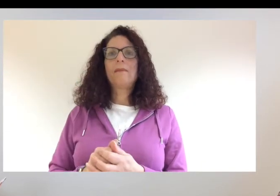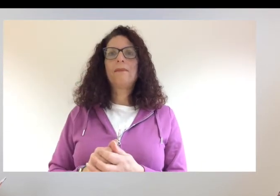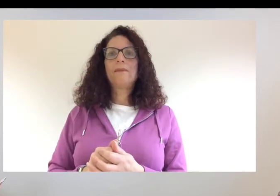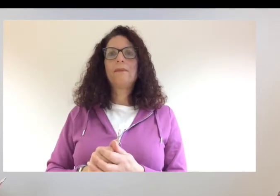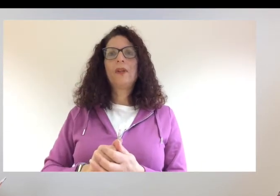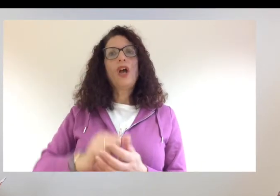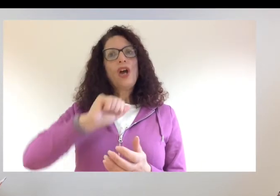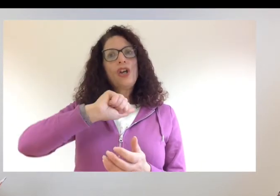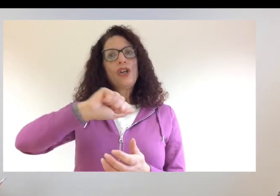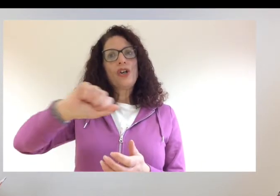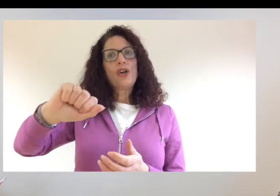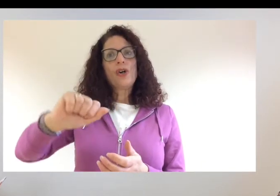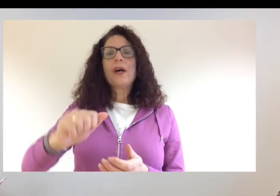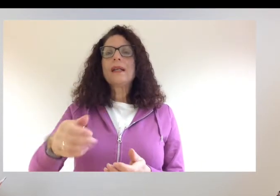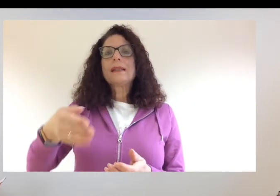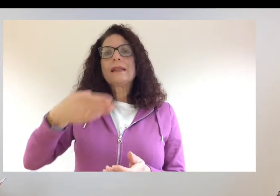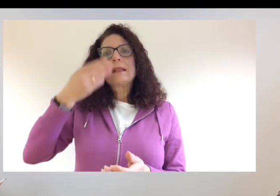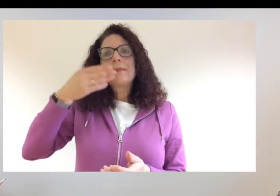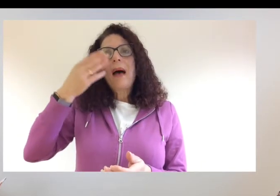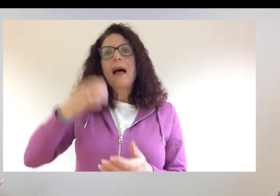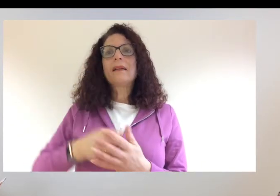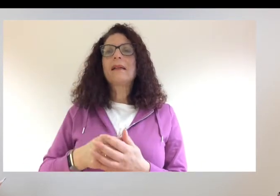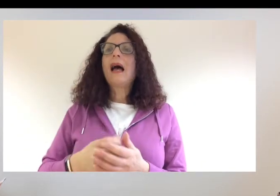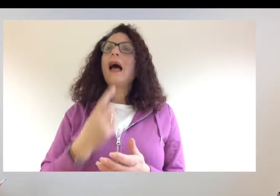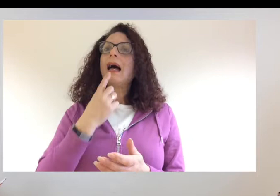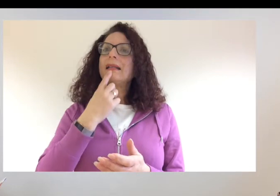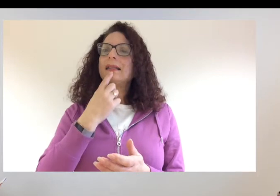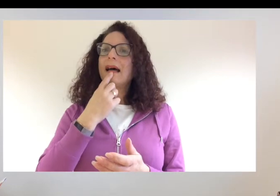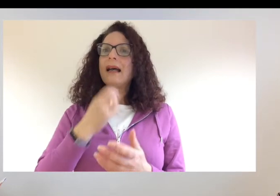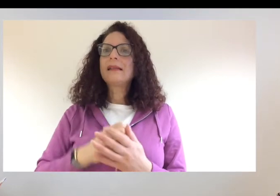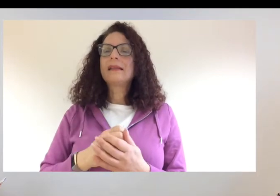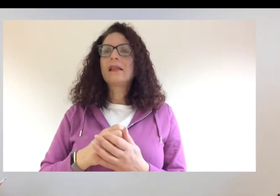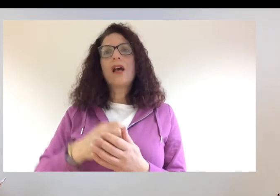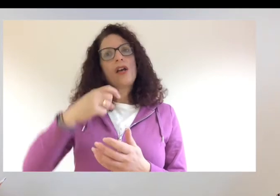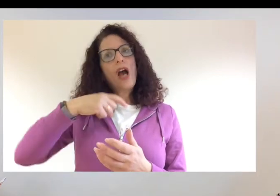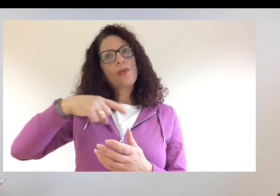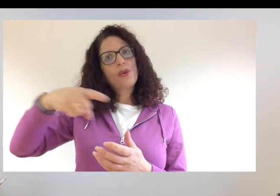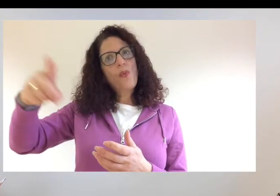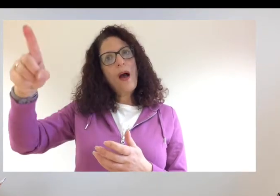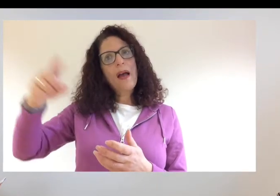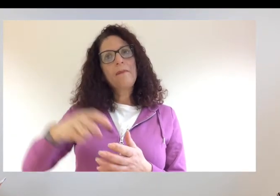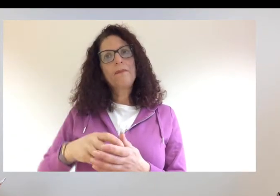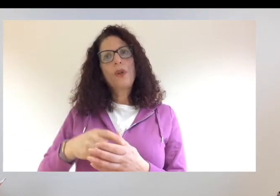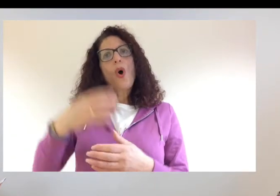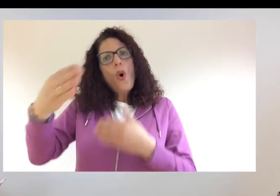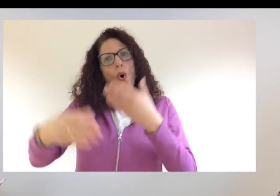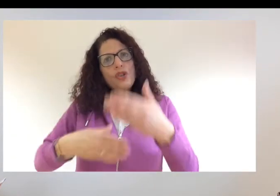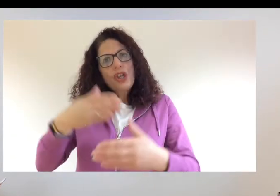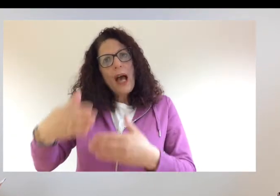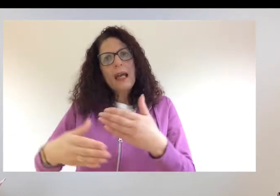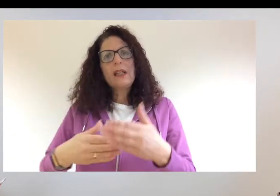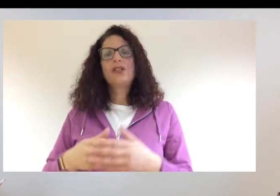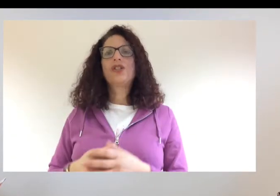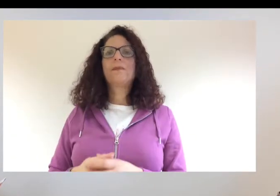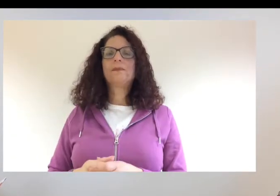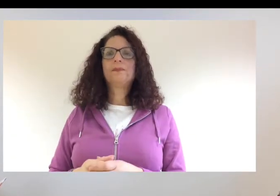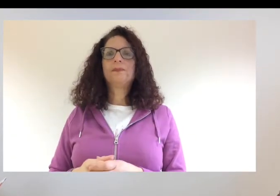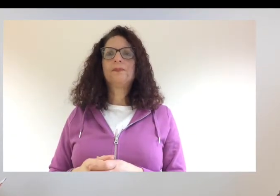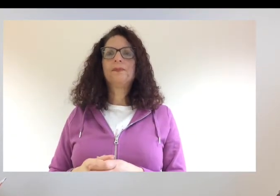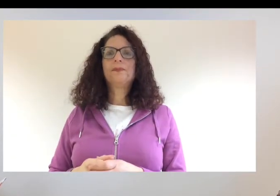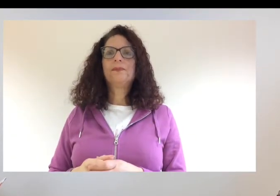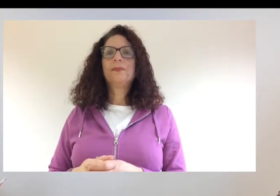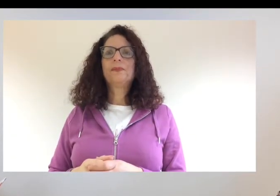smell or taste going away or changing. If you have these symptoms,